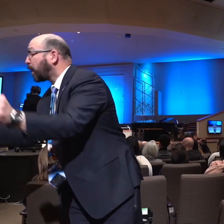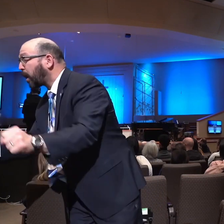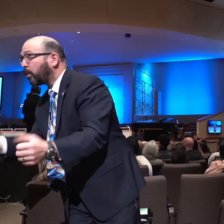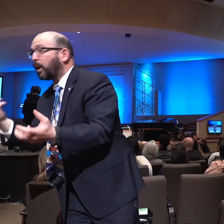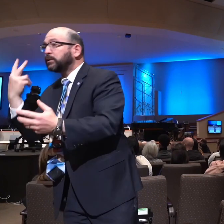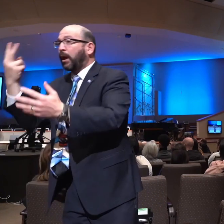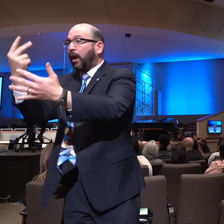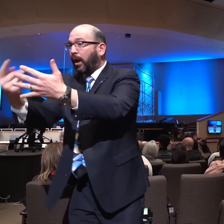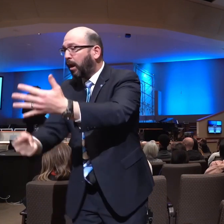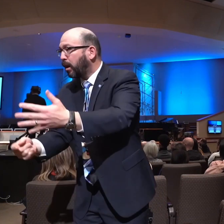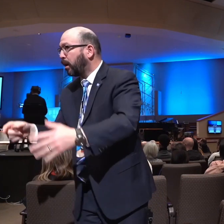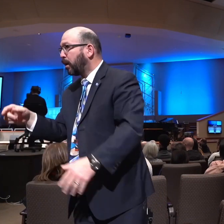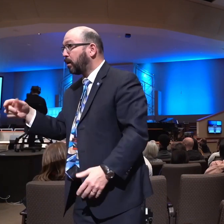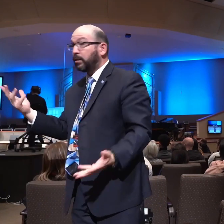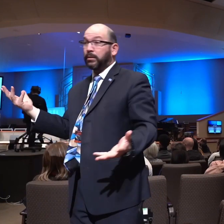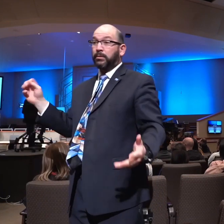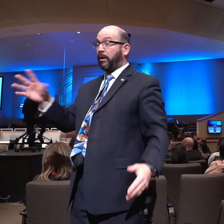are you supplicating tonight before God?